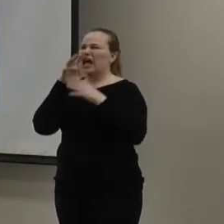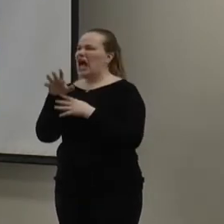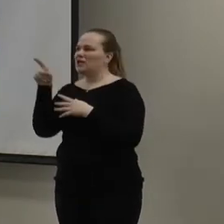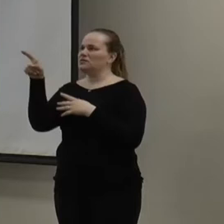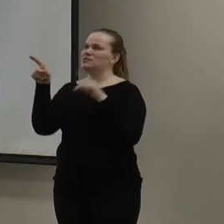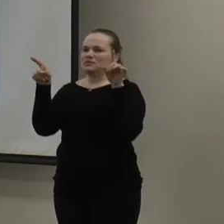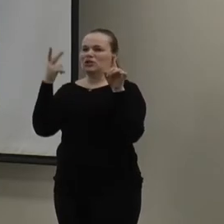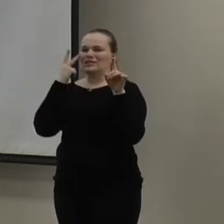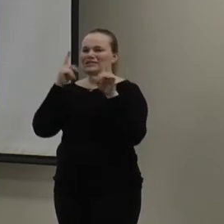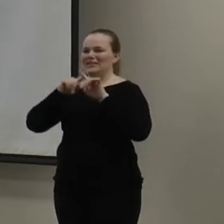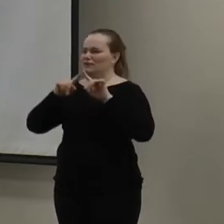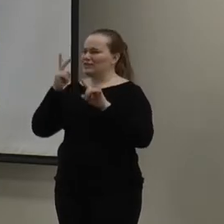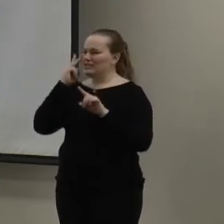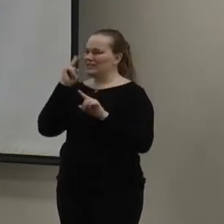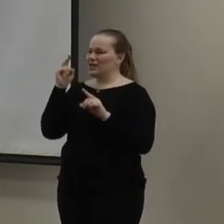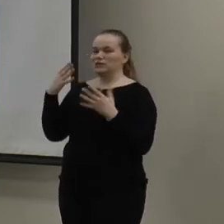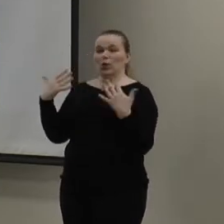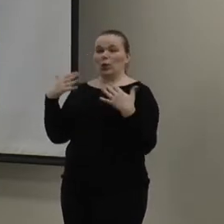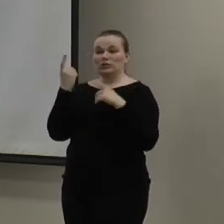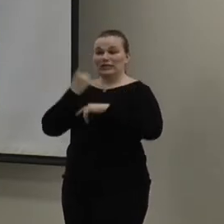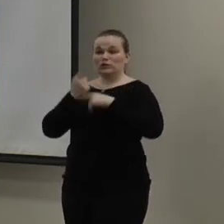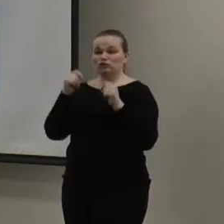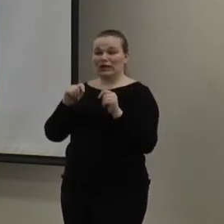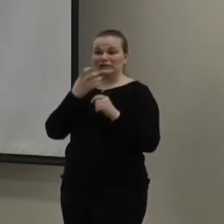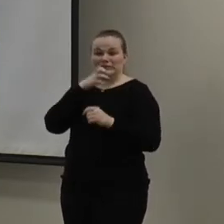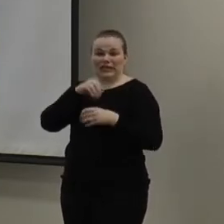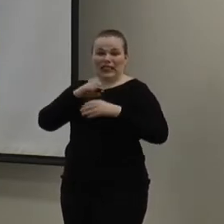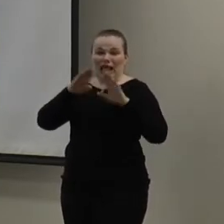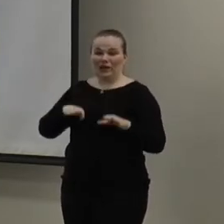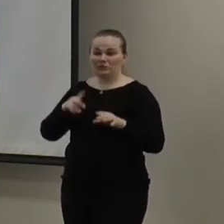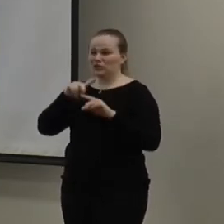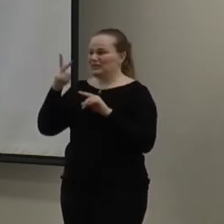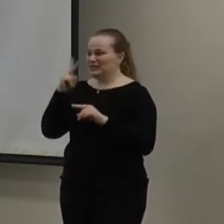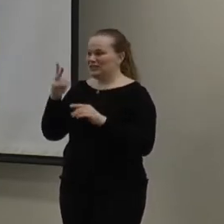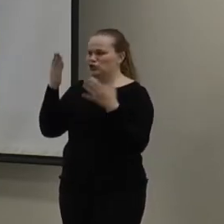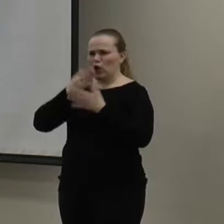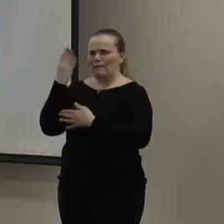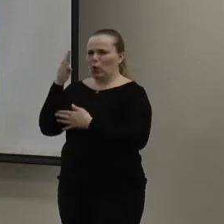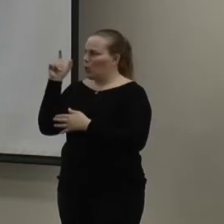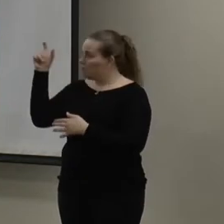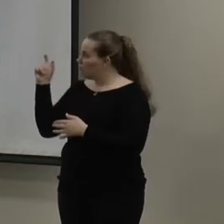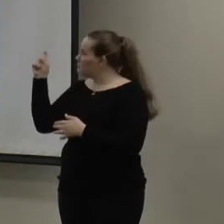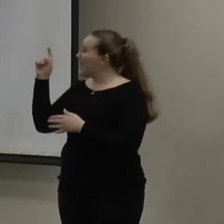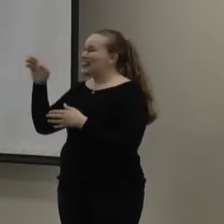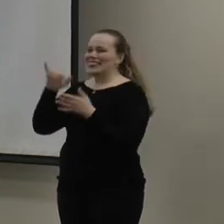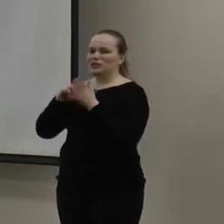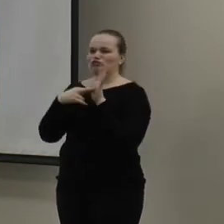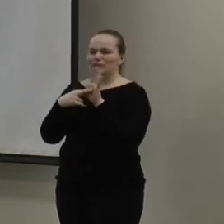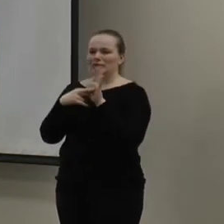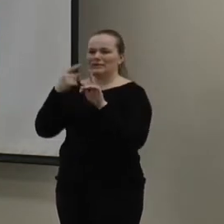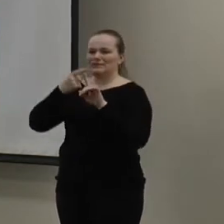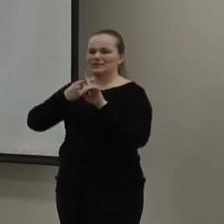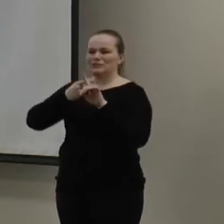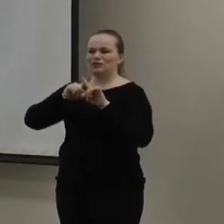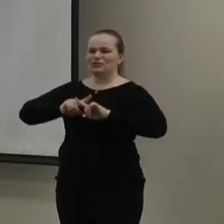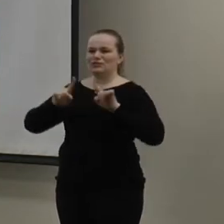picture, you can see that this is a cool day, so they're trying to heat. But then, you see these dark blue spots that represent a temperature difference.